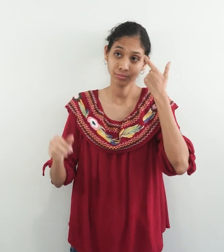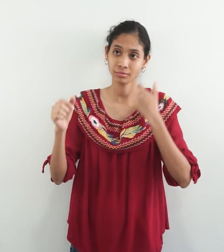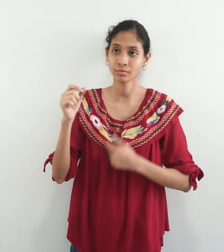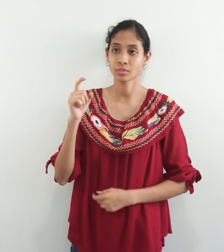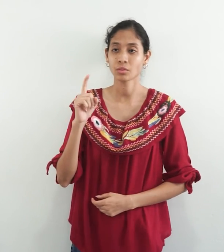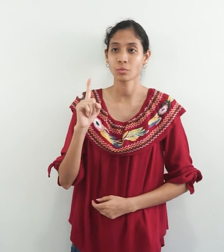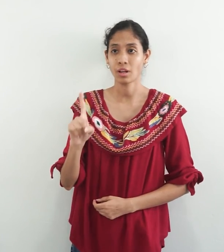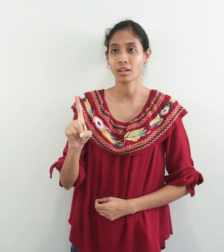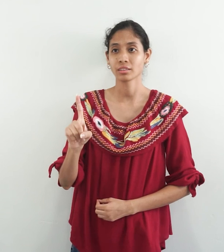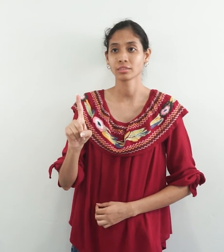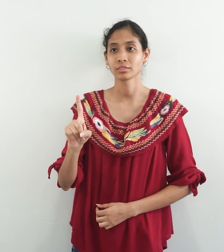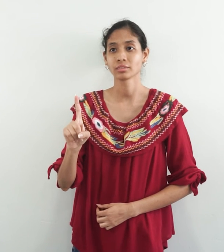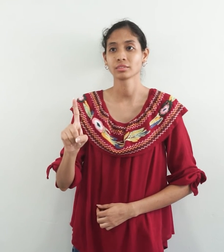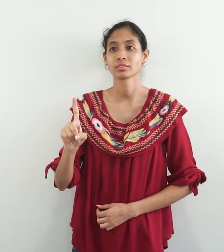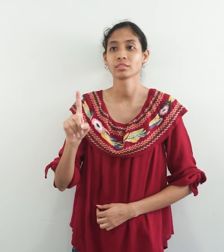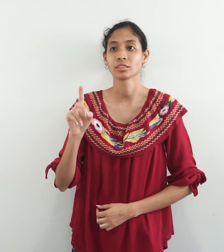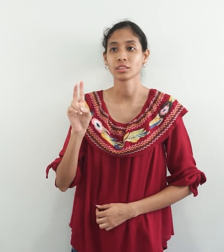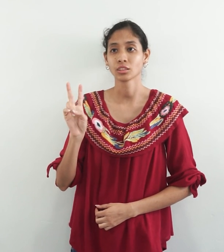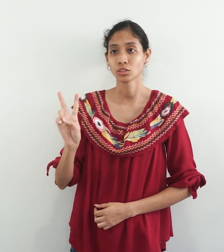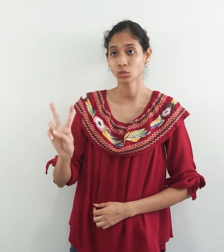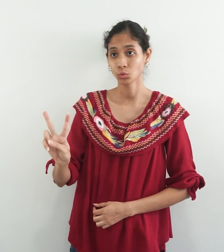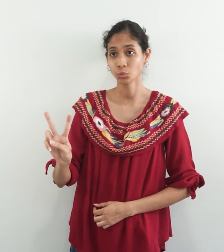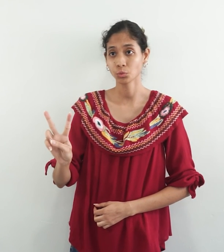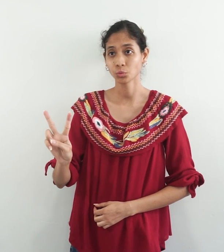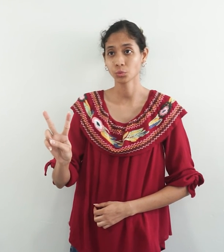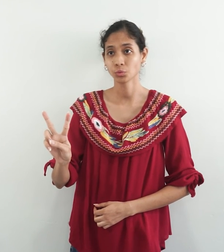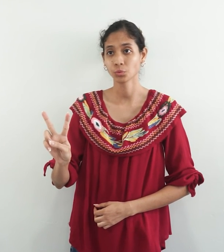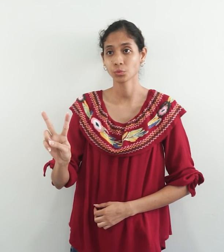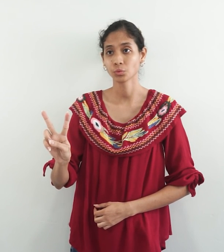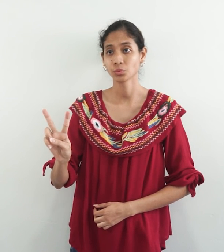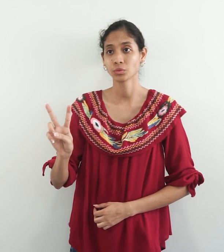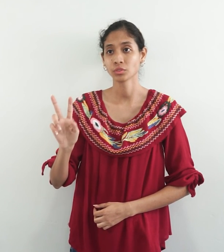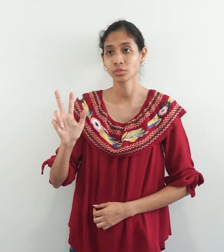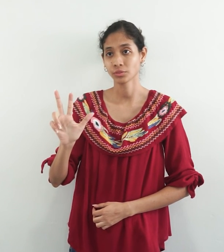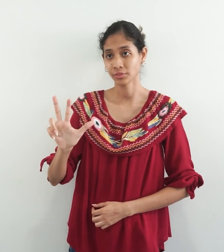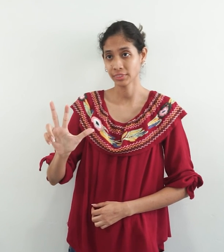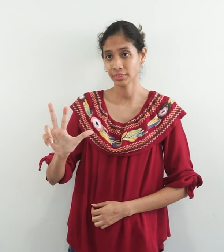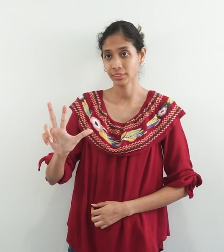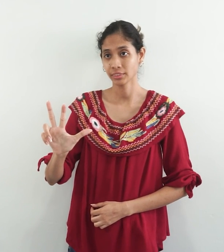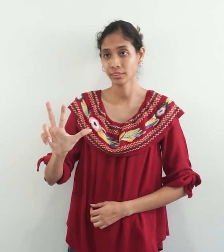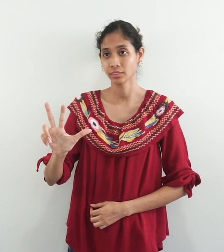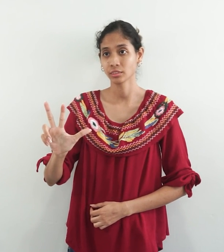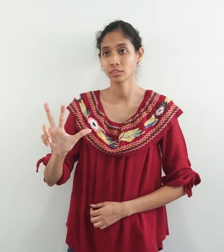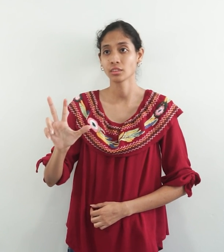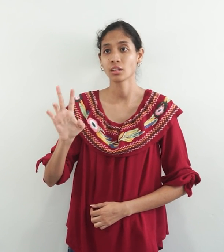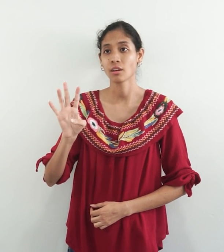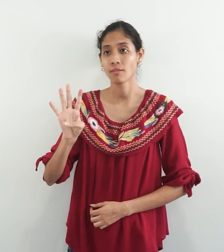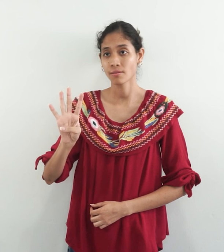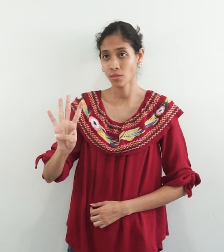1, 2, 3, 4,